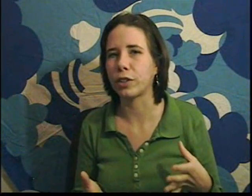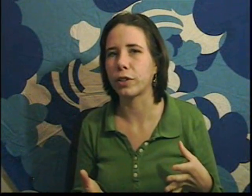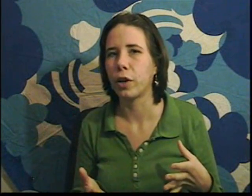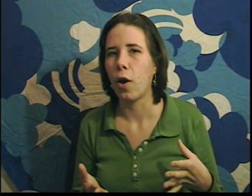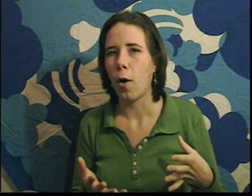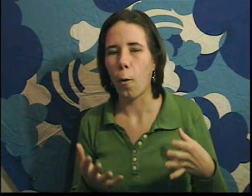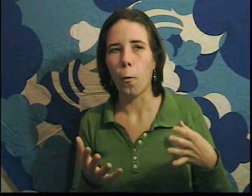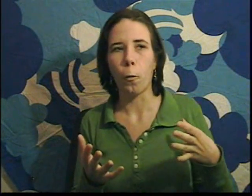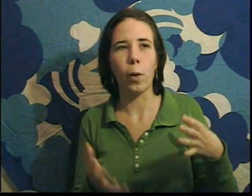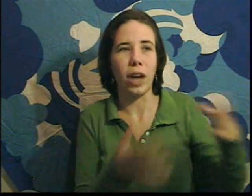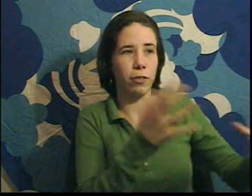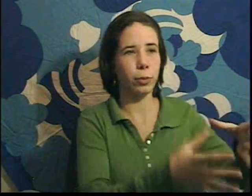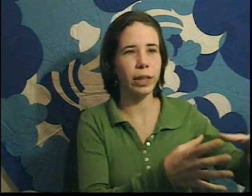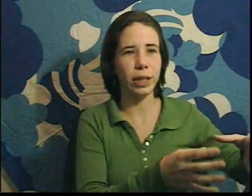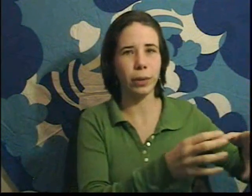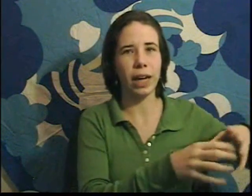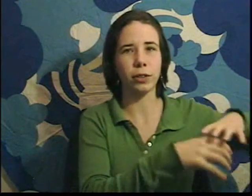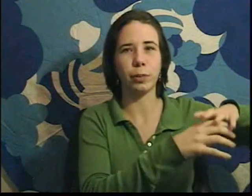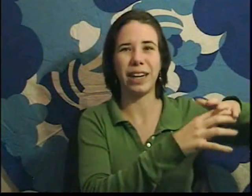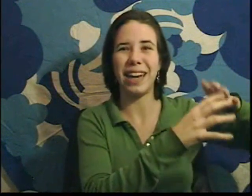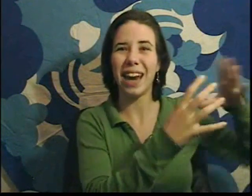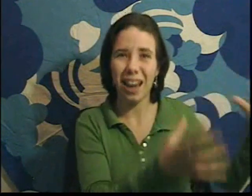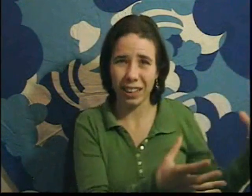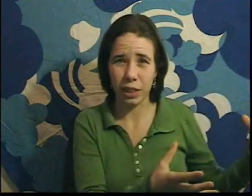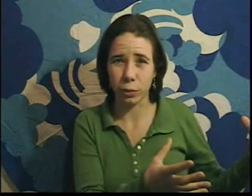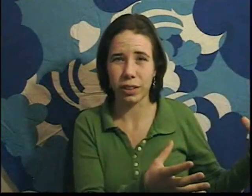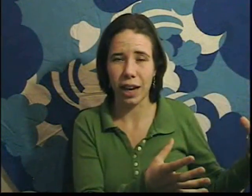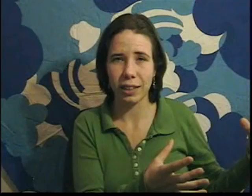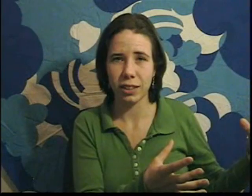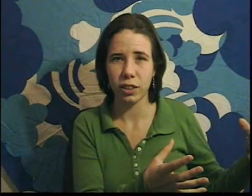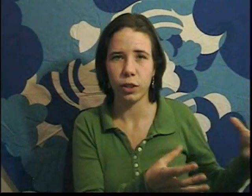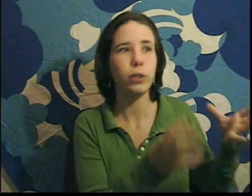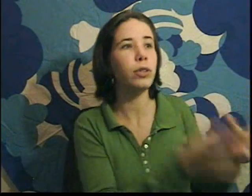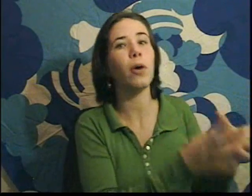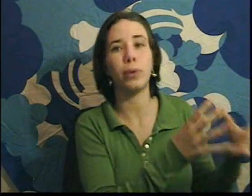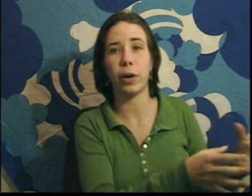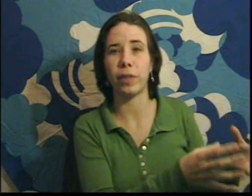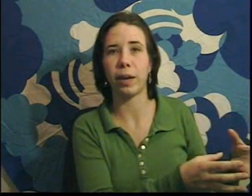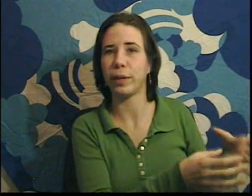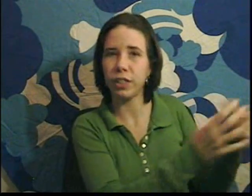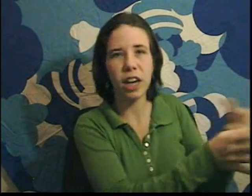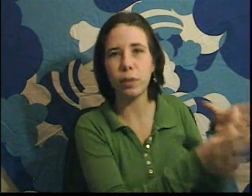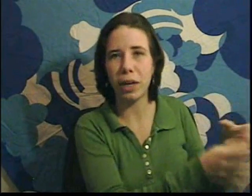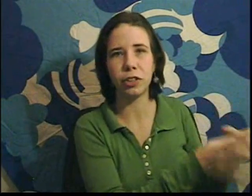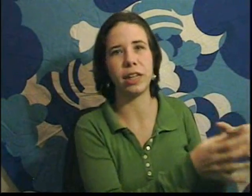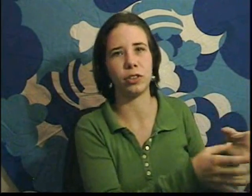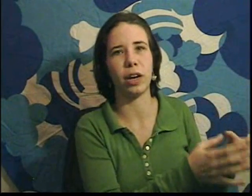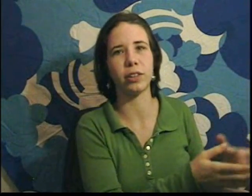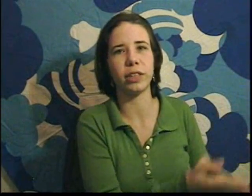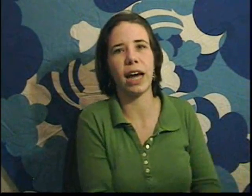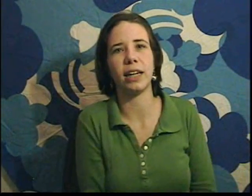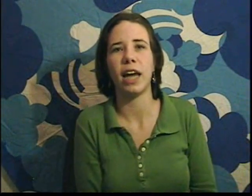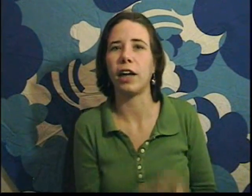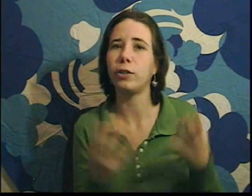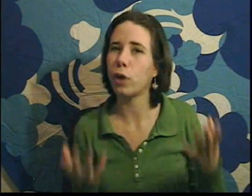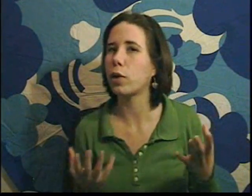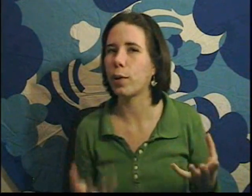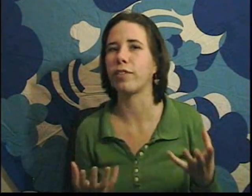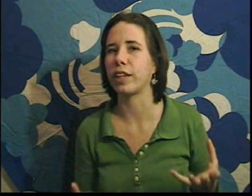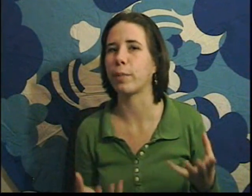measure won't have three equal angles, but not equal sides. You don't know that, because you haven't measured that triangle yet. And you don't know everything